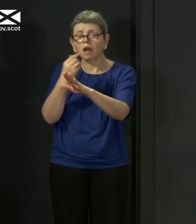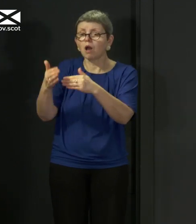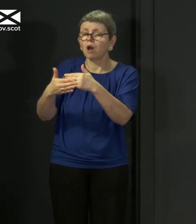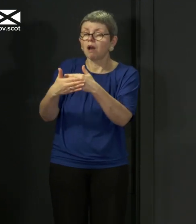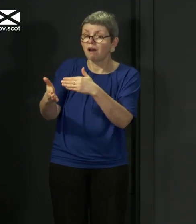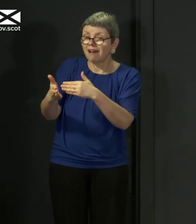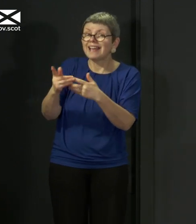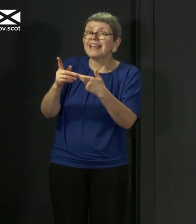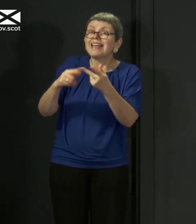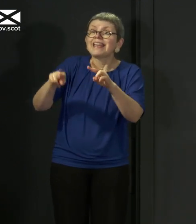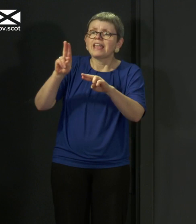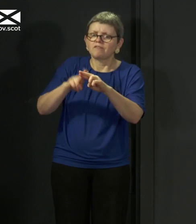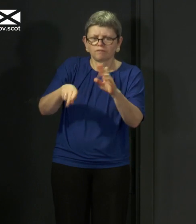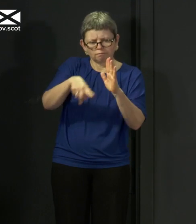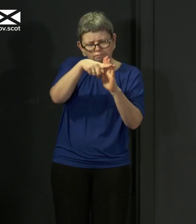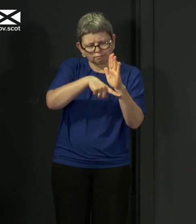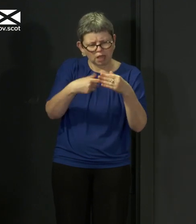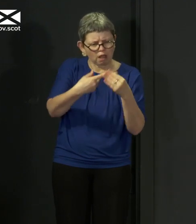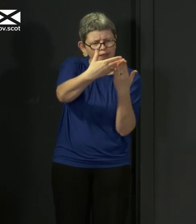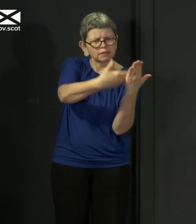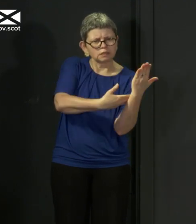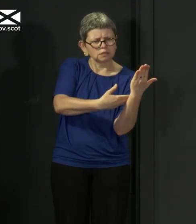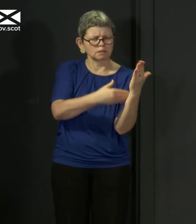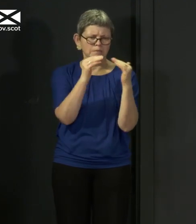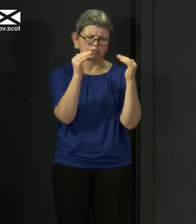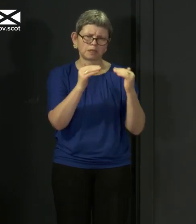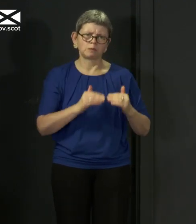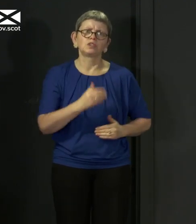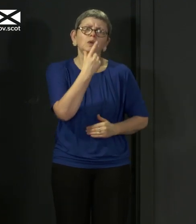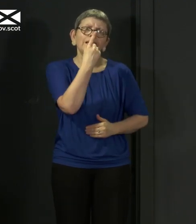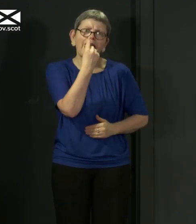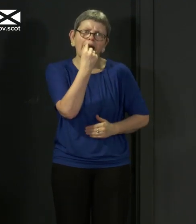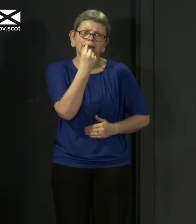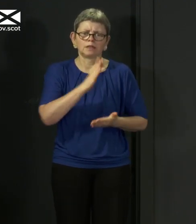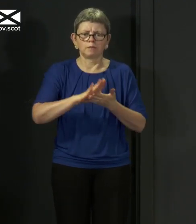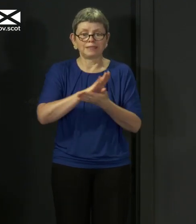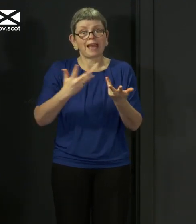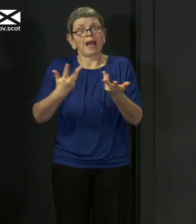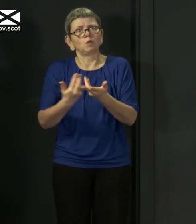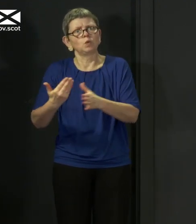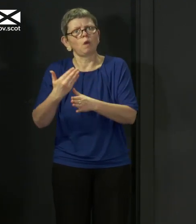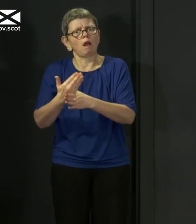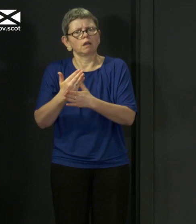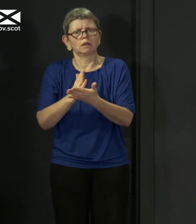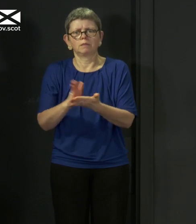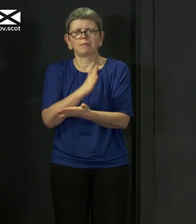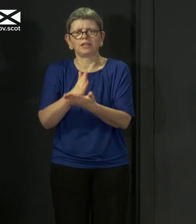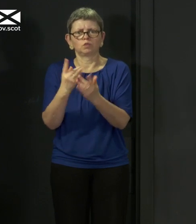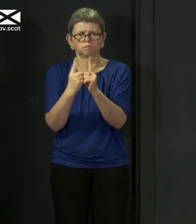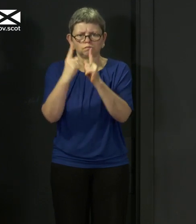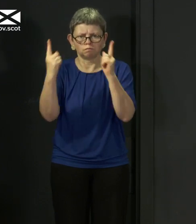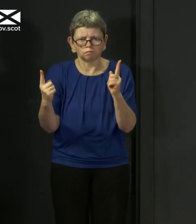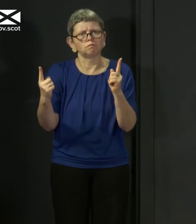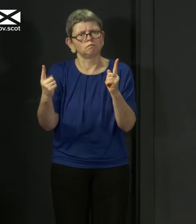can comply fully with existing guidance and are able to change your working practices to ensure safe social distancing at all times.